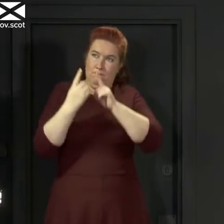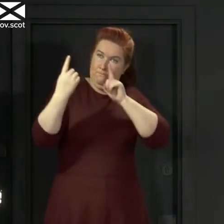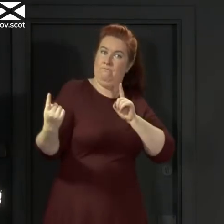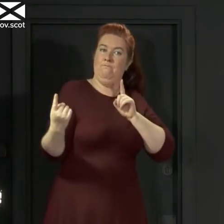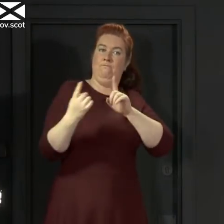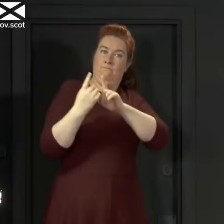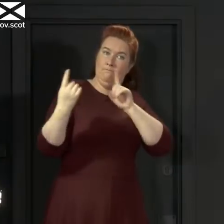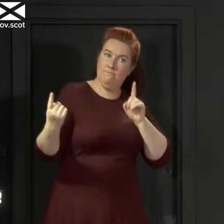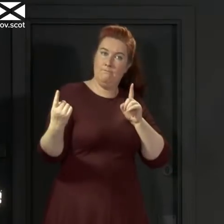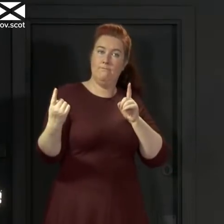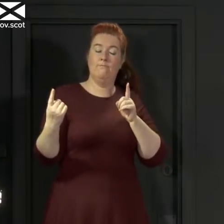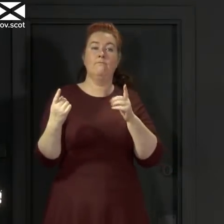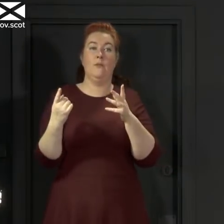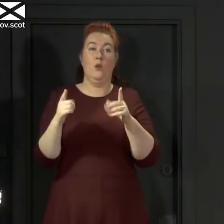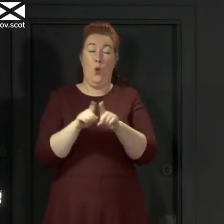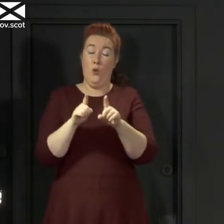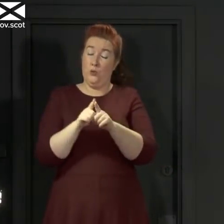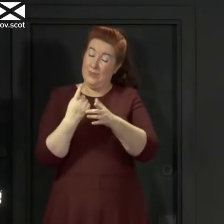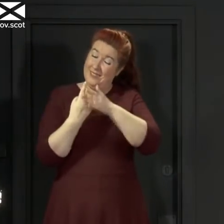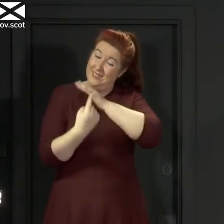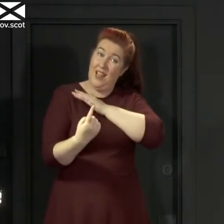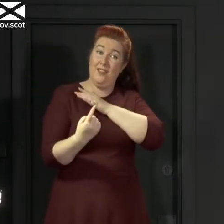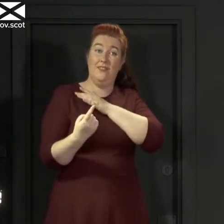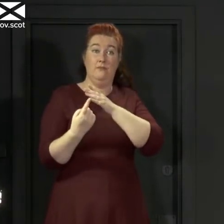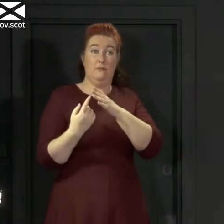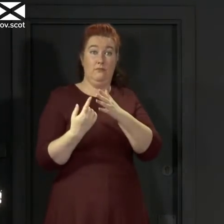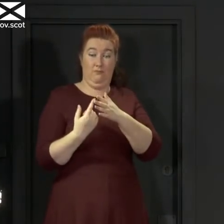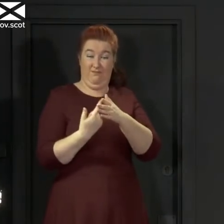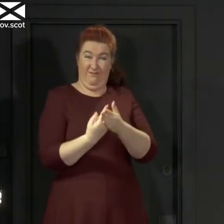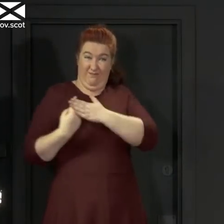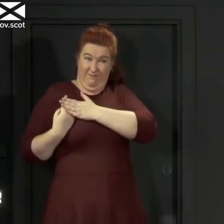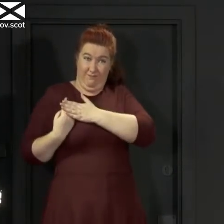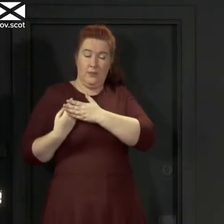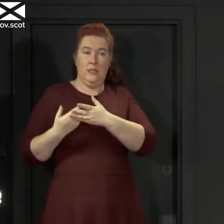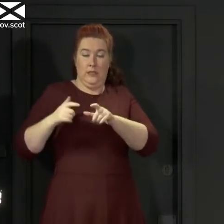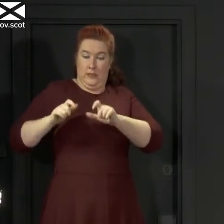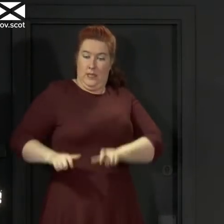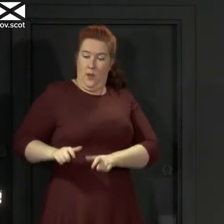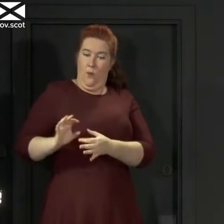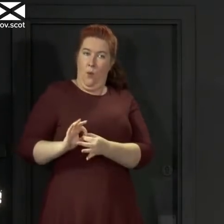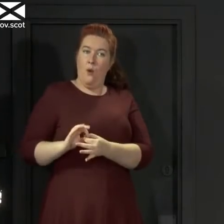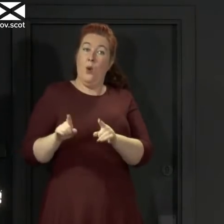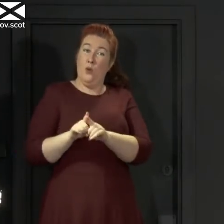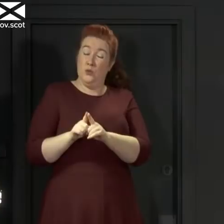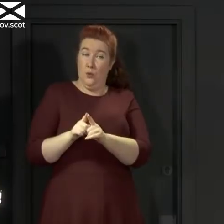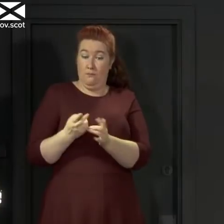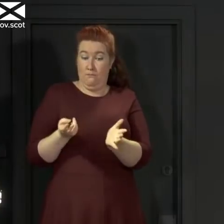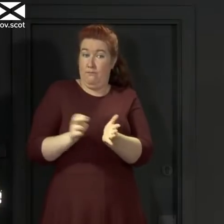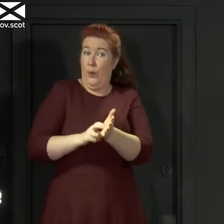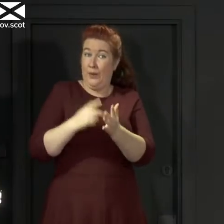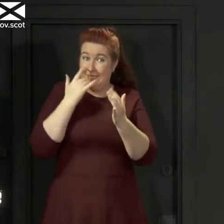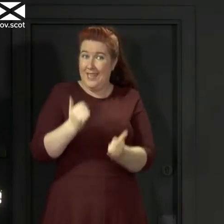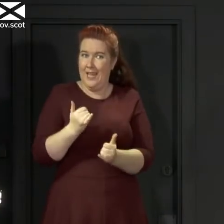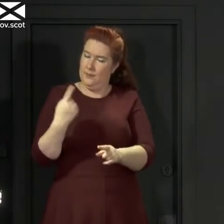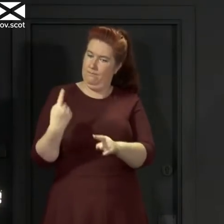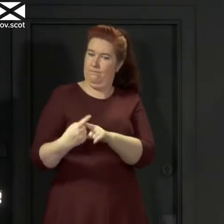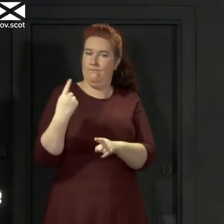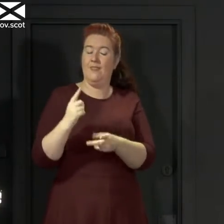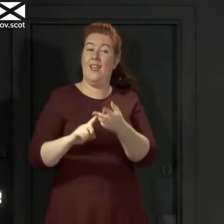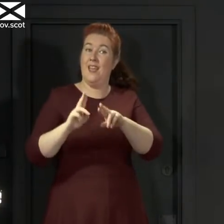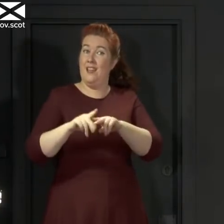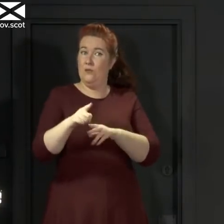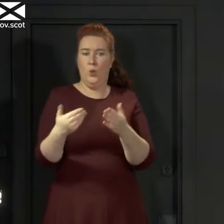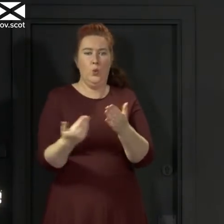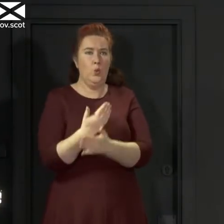lastly, self-isolate and book a test if you have symptoms. Go to NHS Inform website and book a test immediately if you have a new